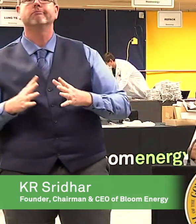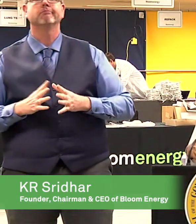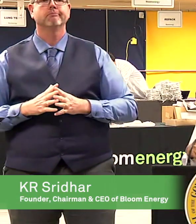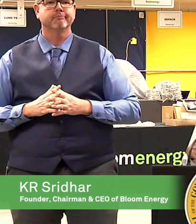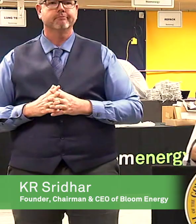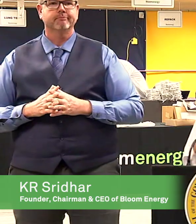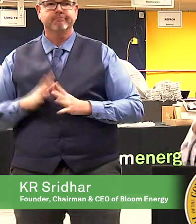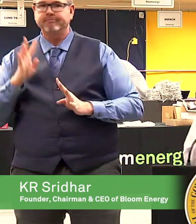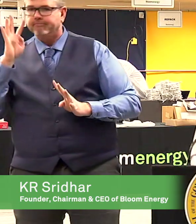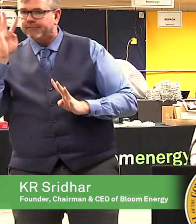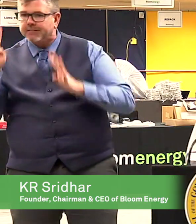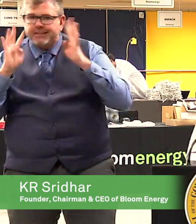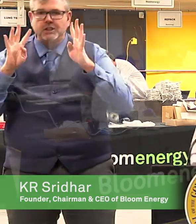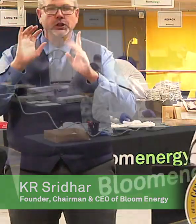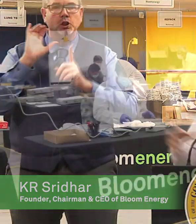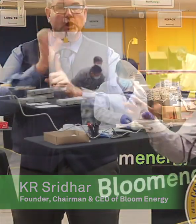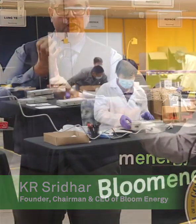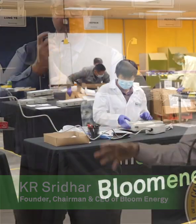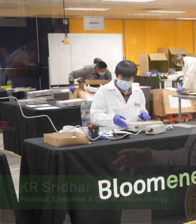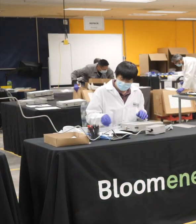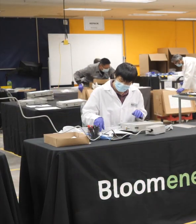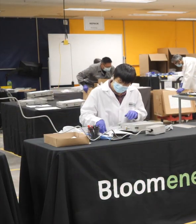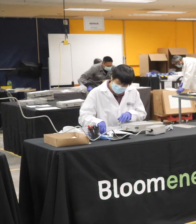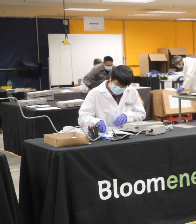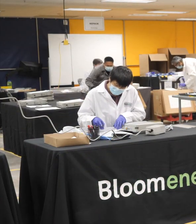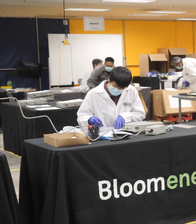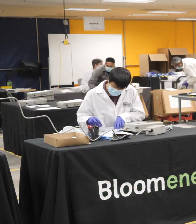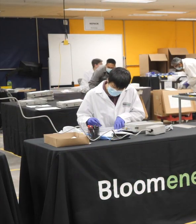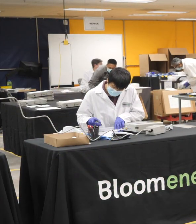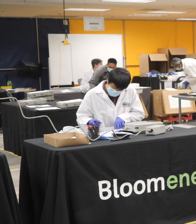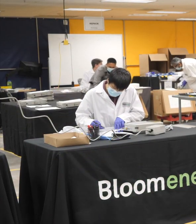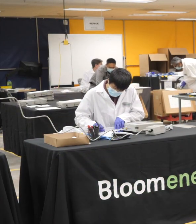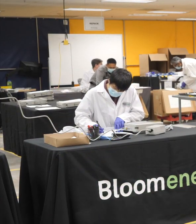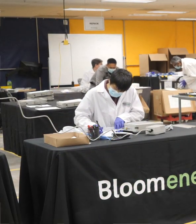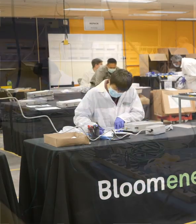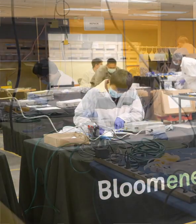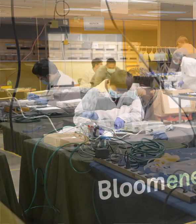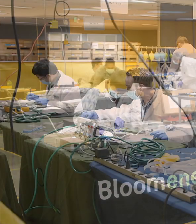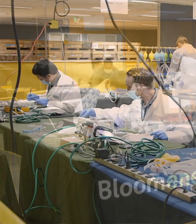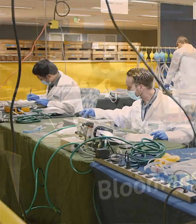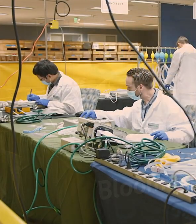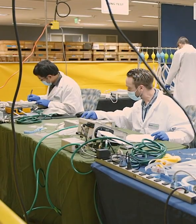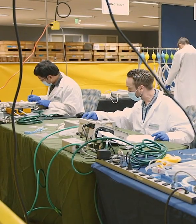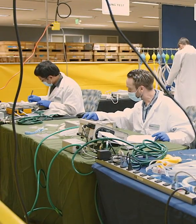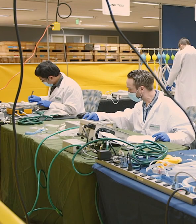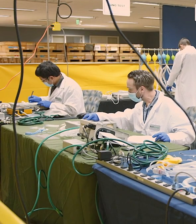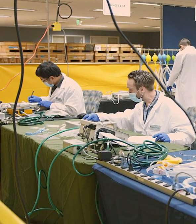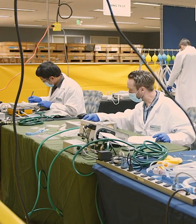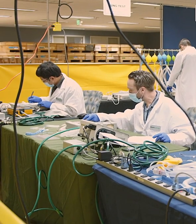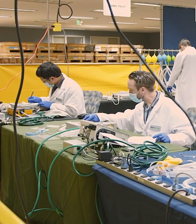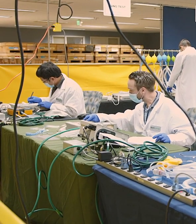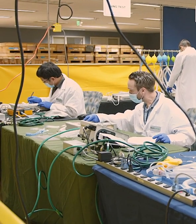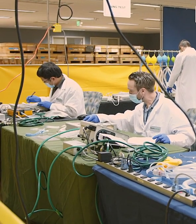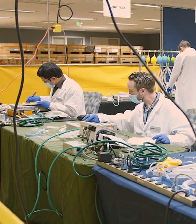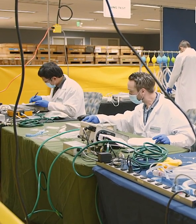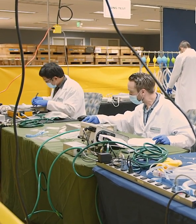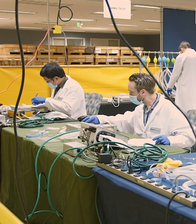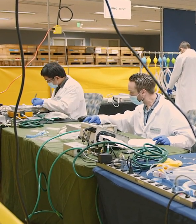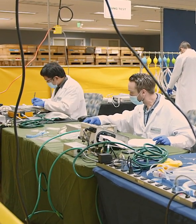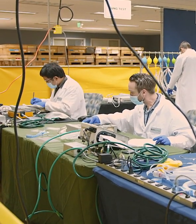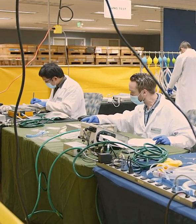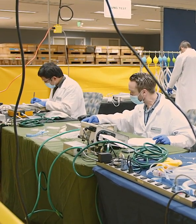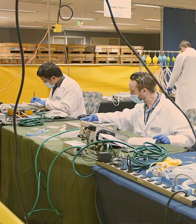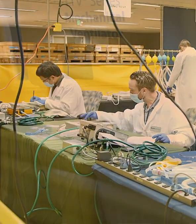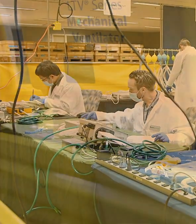a state, as Silicon Valley, as employees, as every human being here in the state, we breathe that can-do attitude.